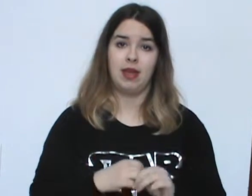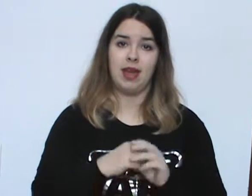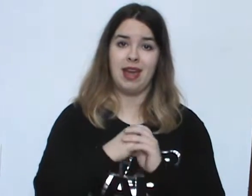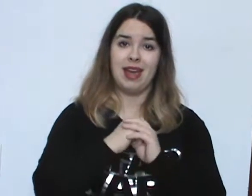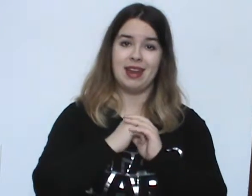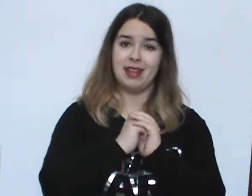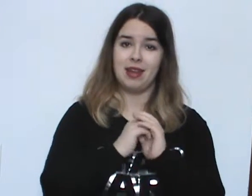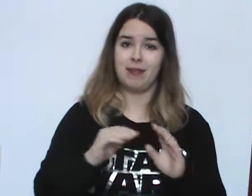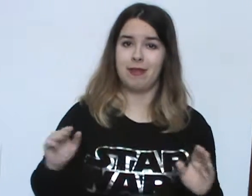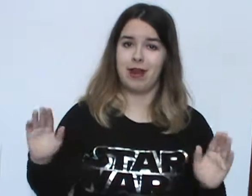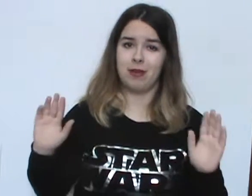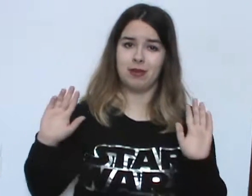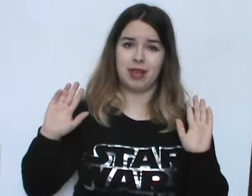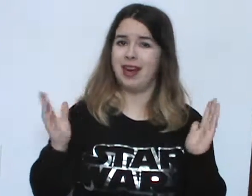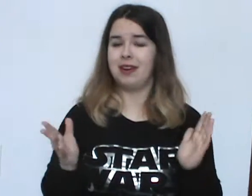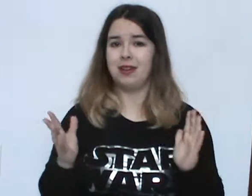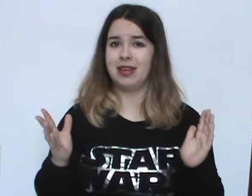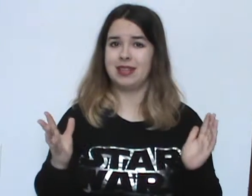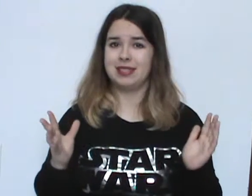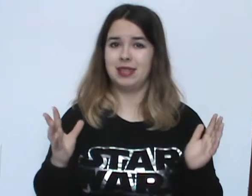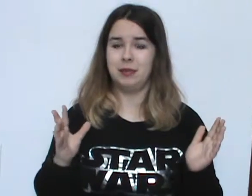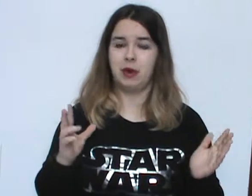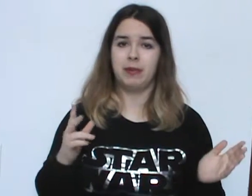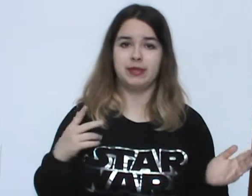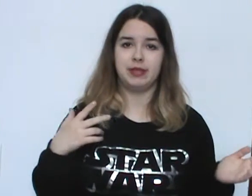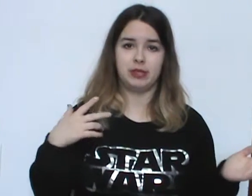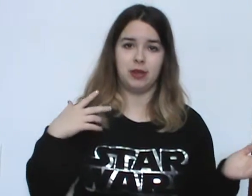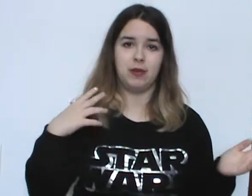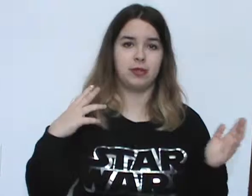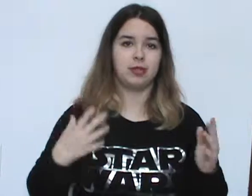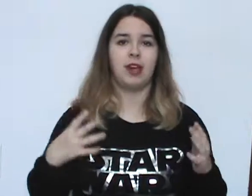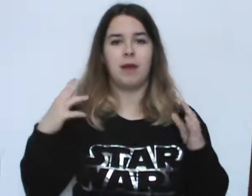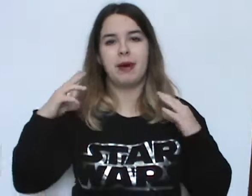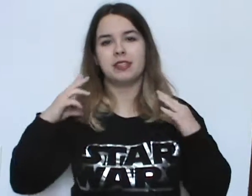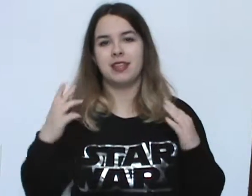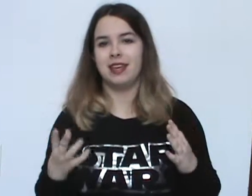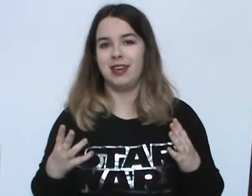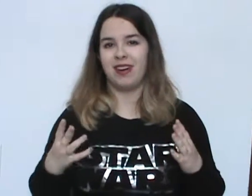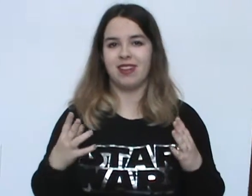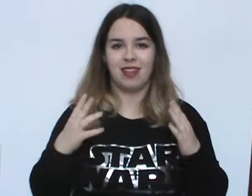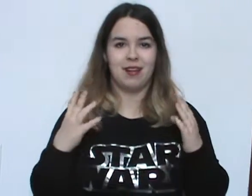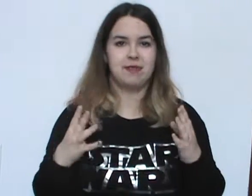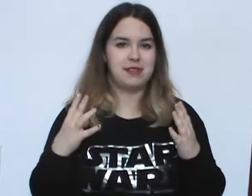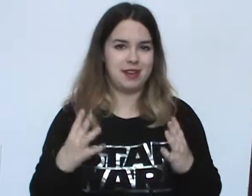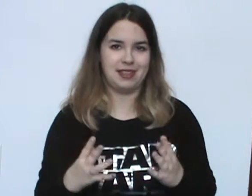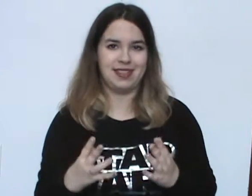And I love how they had all like these little moments to show just how much the ER loved Jesse.